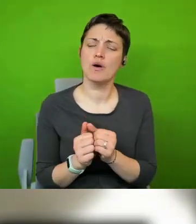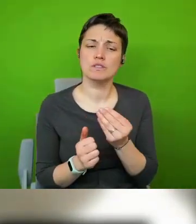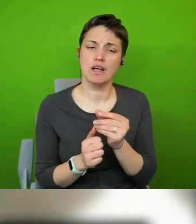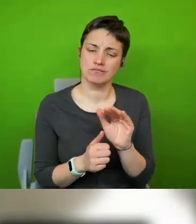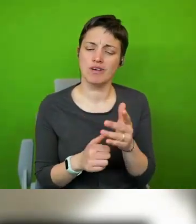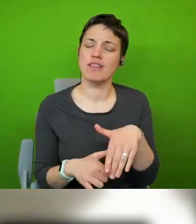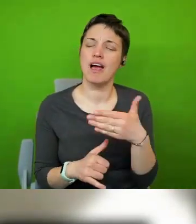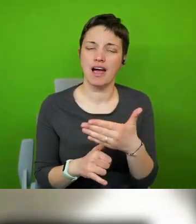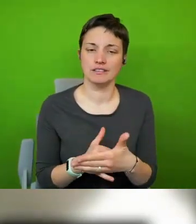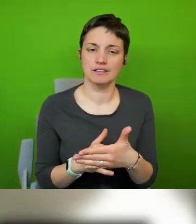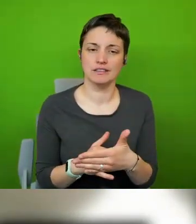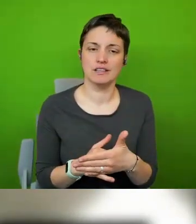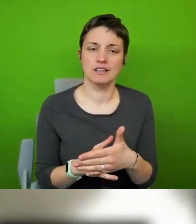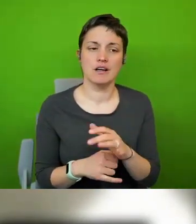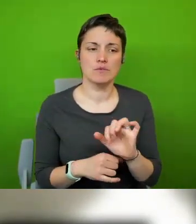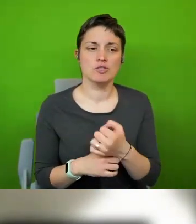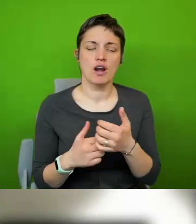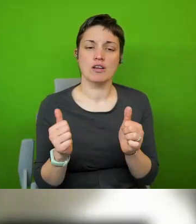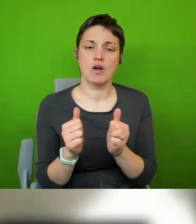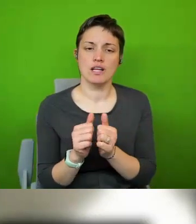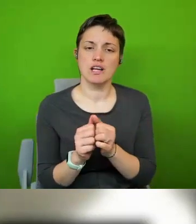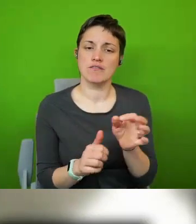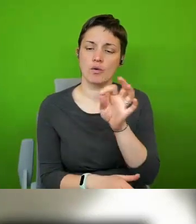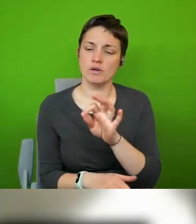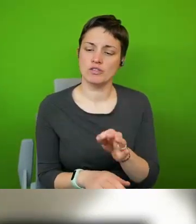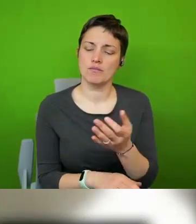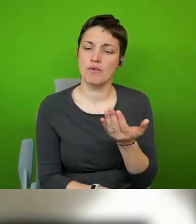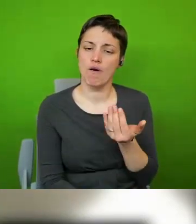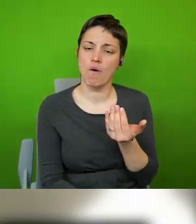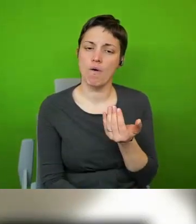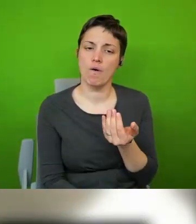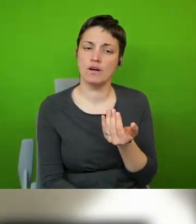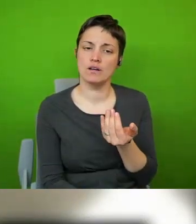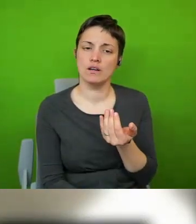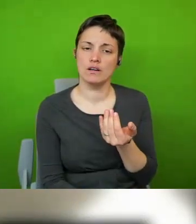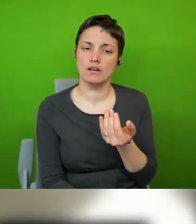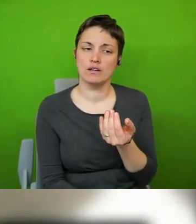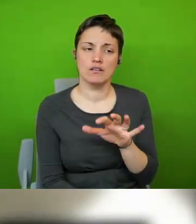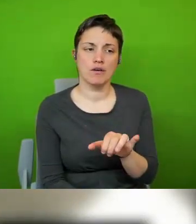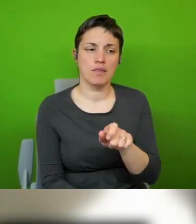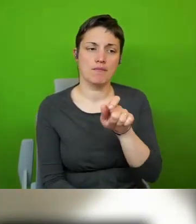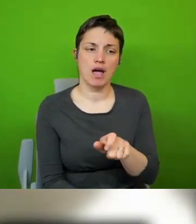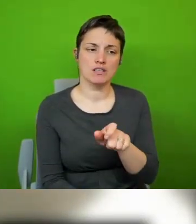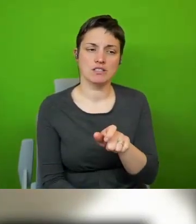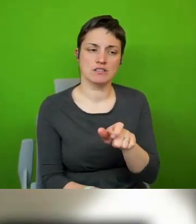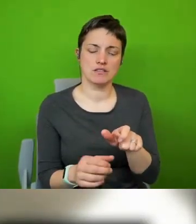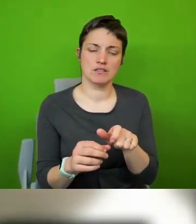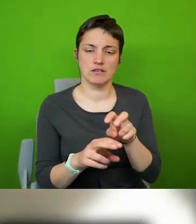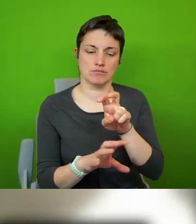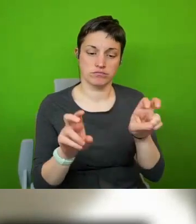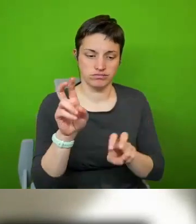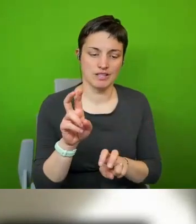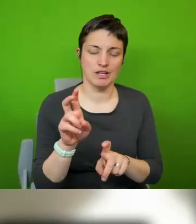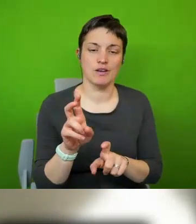uh but uh there was uh an earlier question from that person that we jumped over to get to one that matched